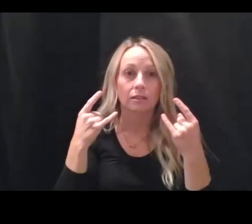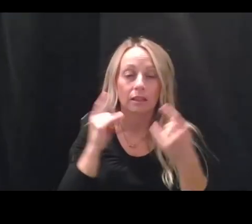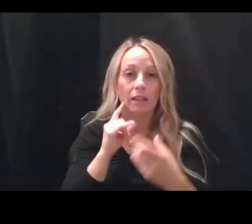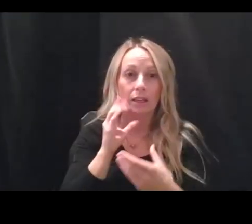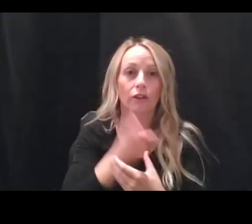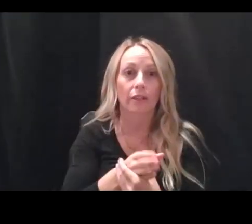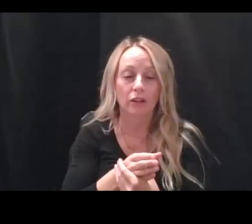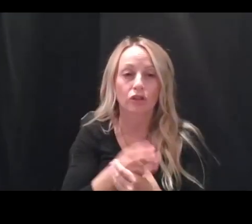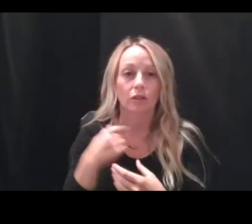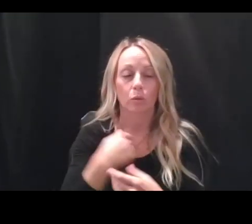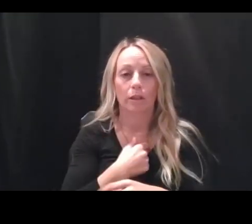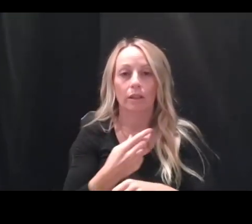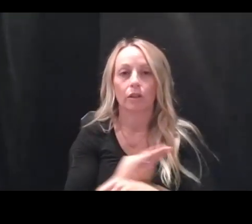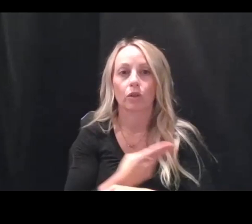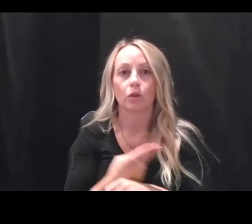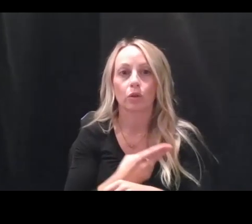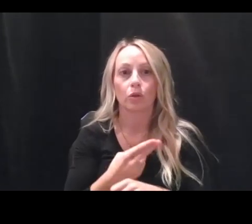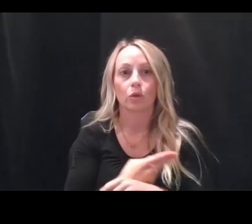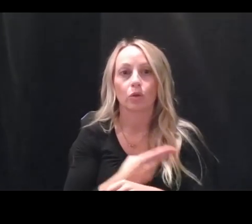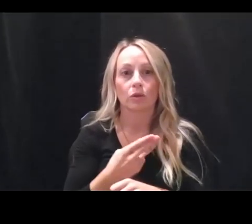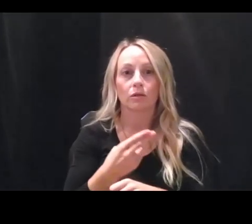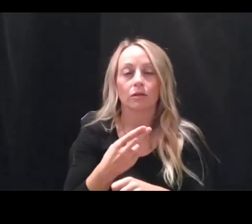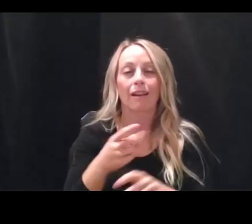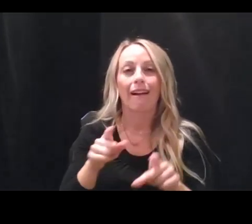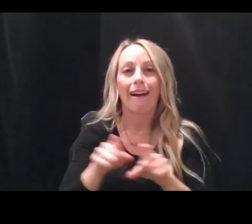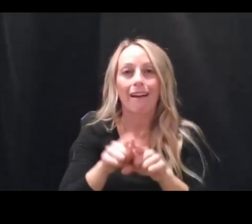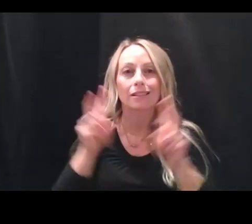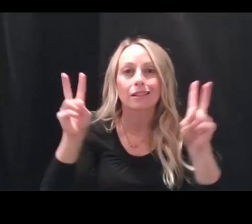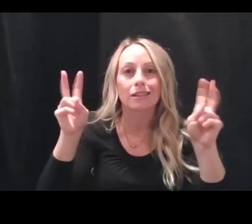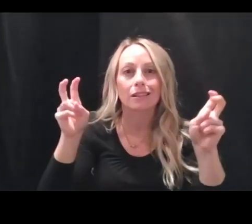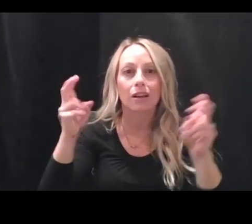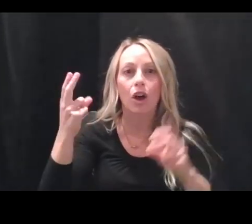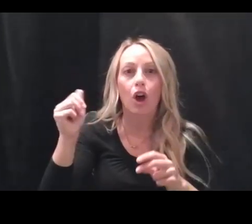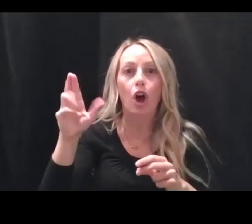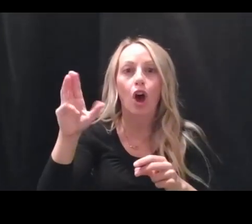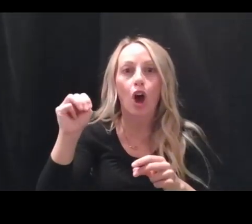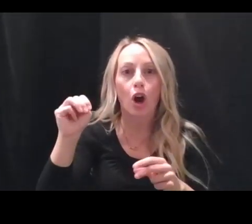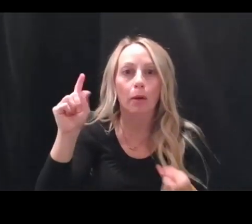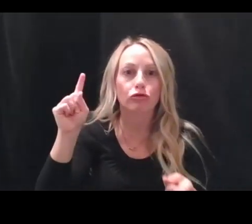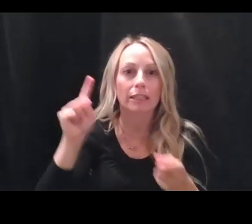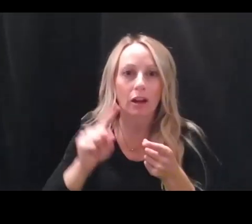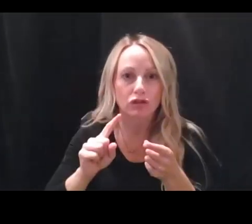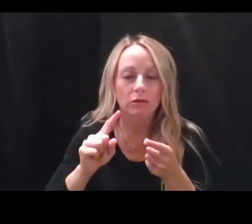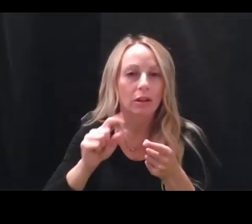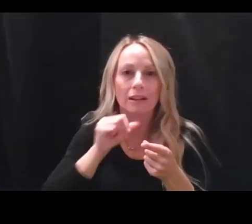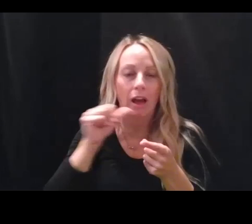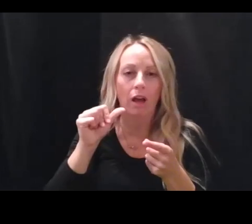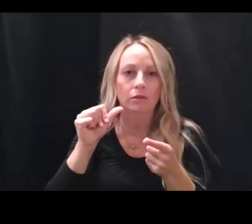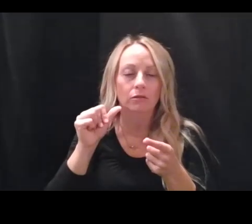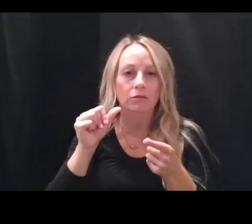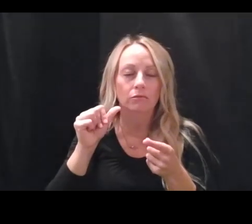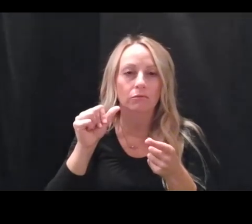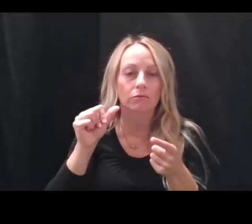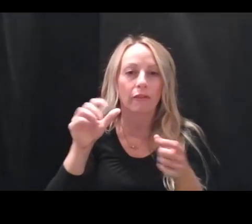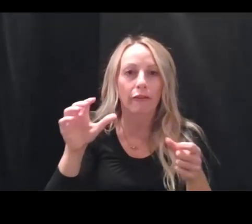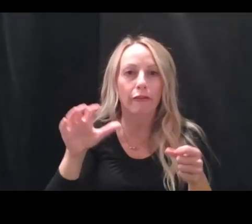that we use as harm reduction, not harm elimination. We believe masks are very effective,